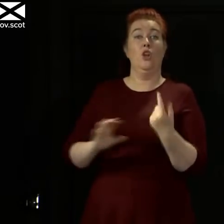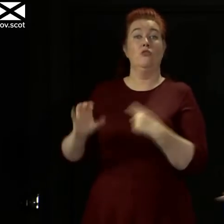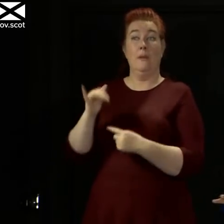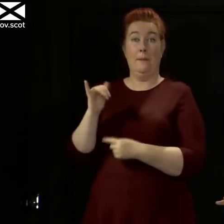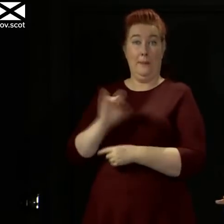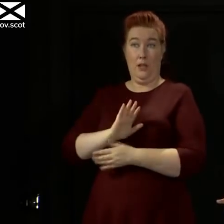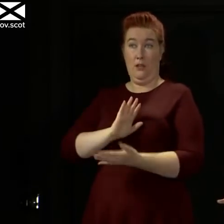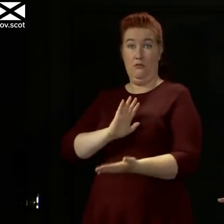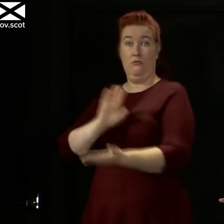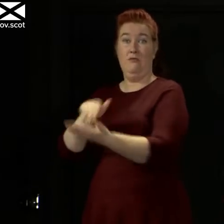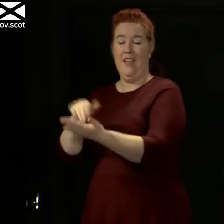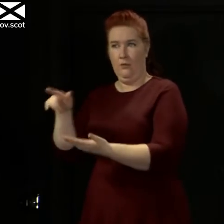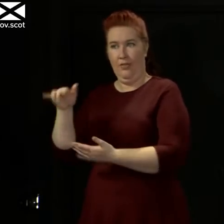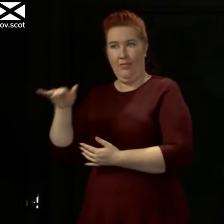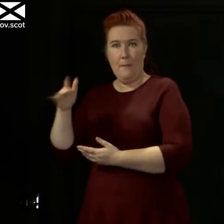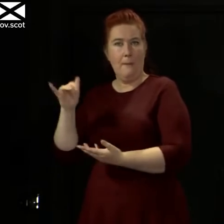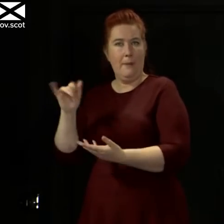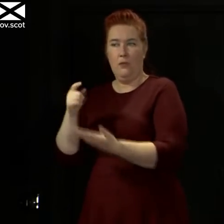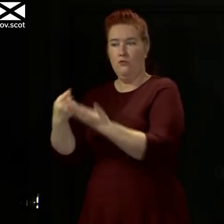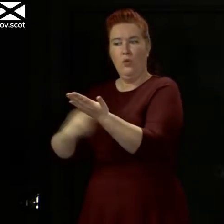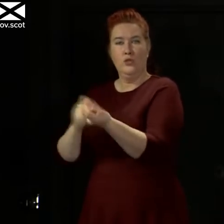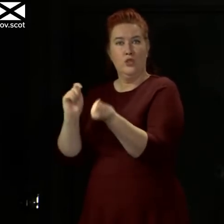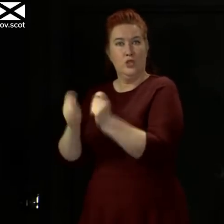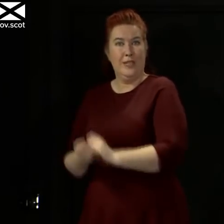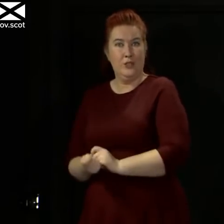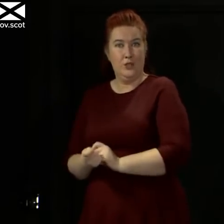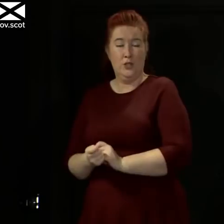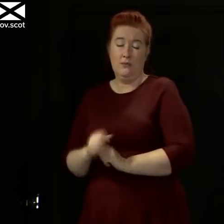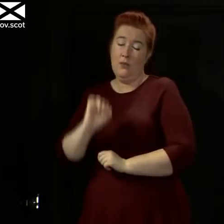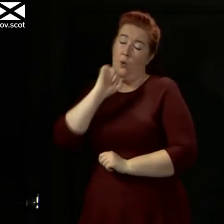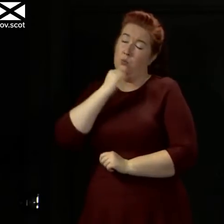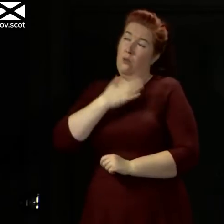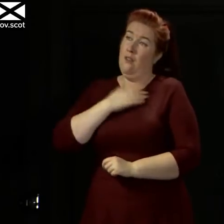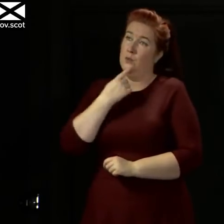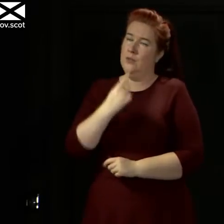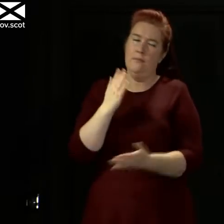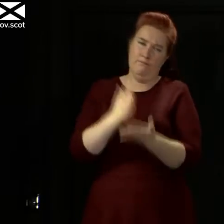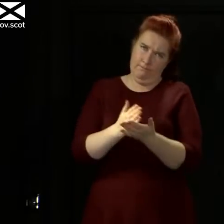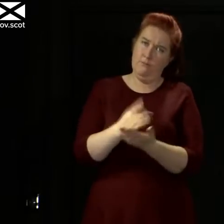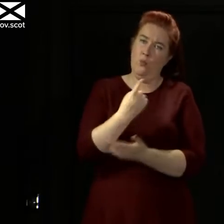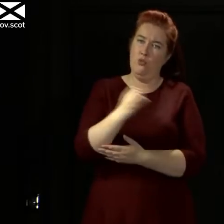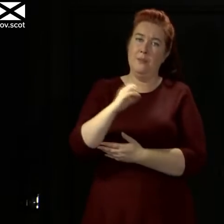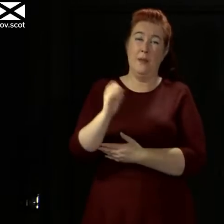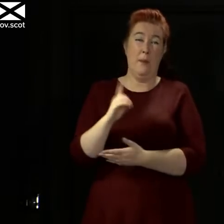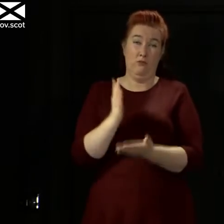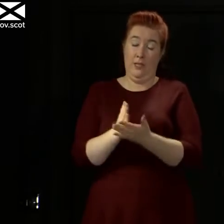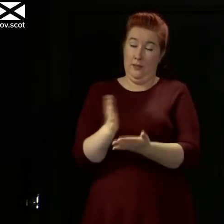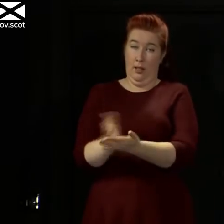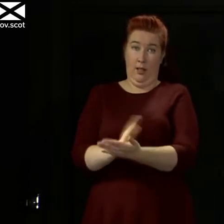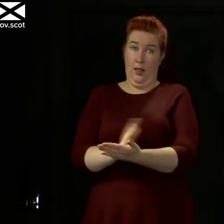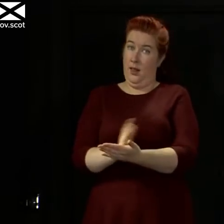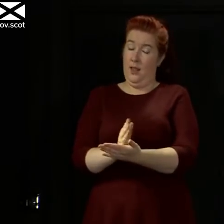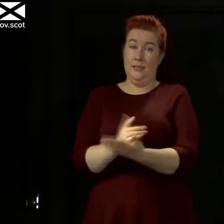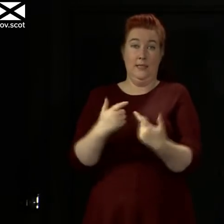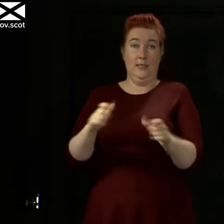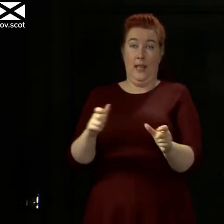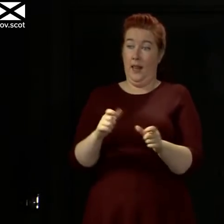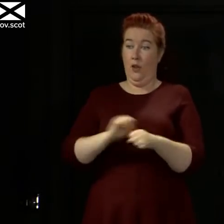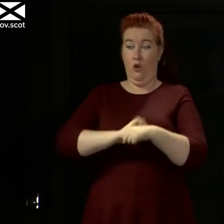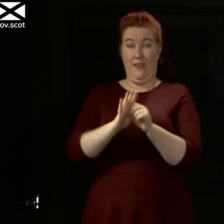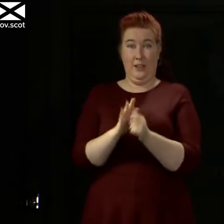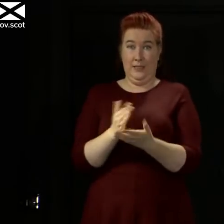to will not change while you're there. I would love to give you that certainty, but I can't because this virus is volatile and unpredictable.